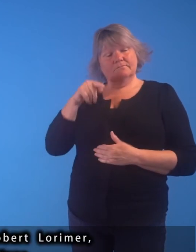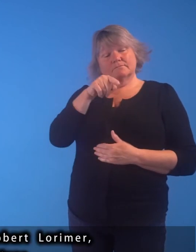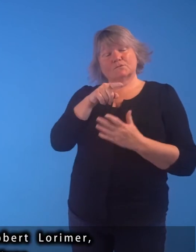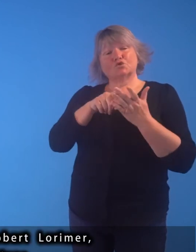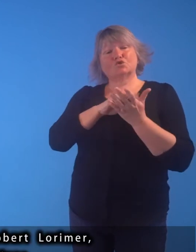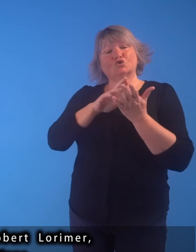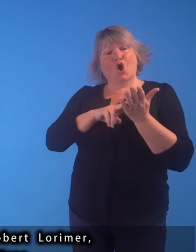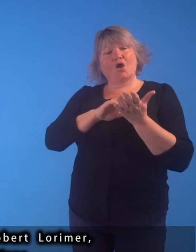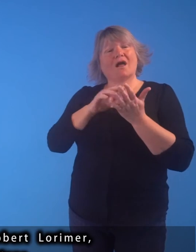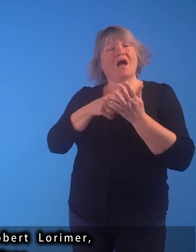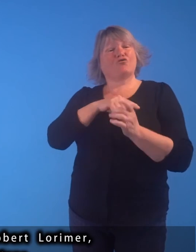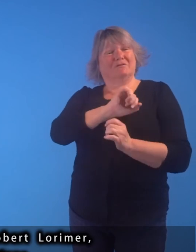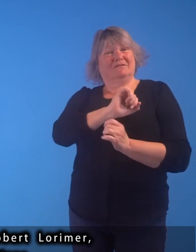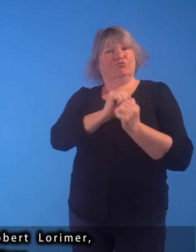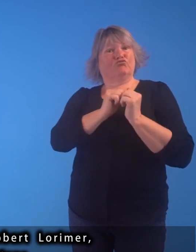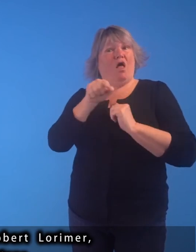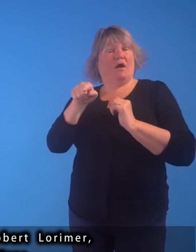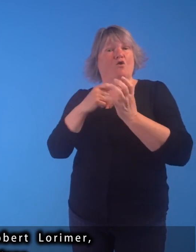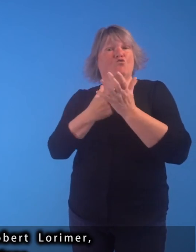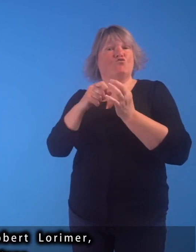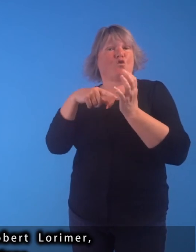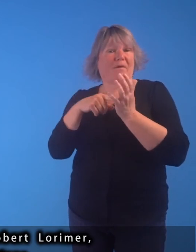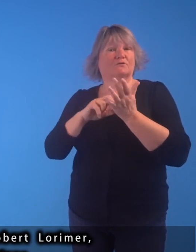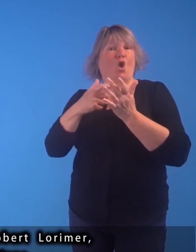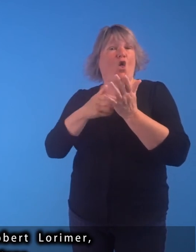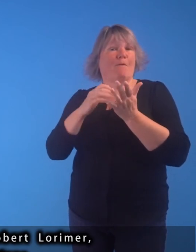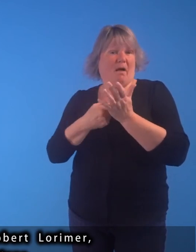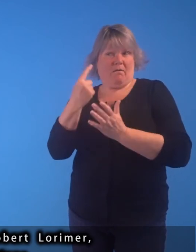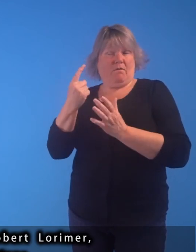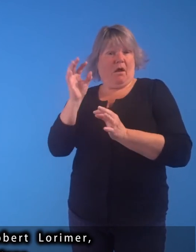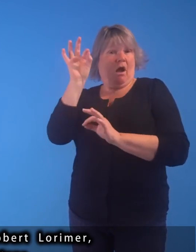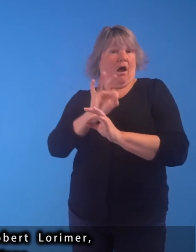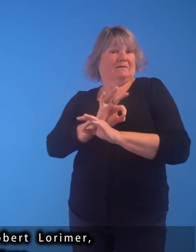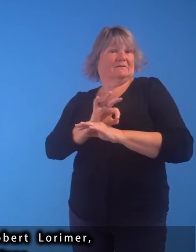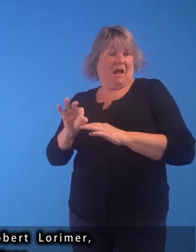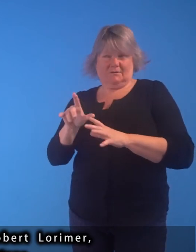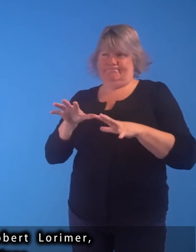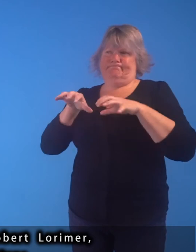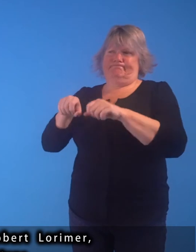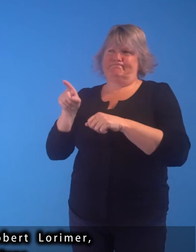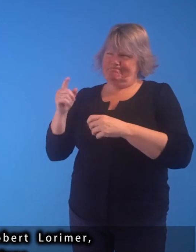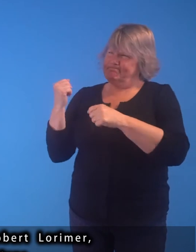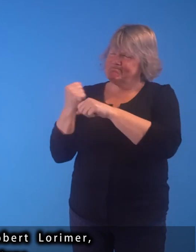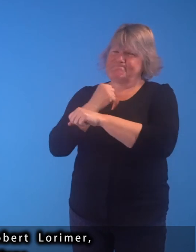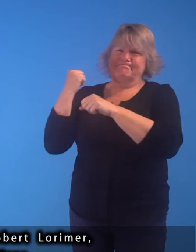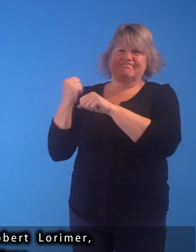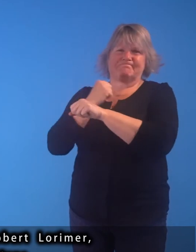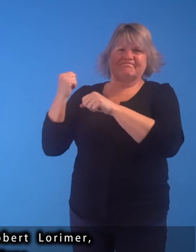John Henry's brother, the architect Robert Lorimer, undertook extensive renovations,